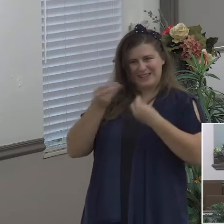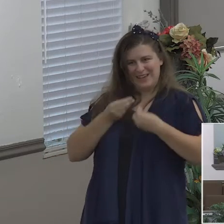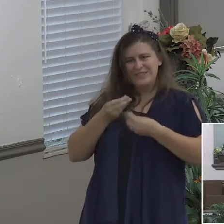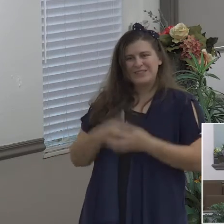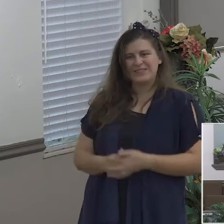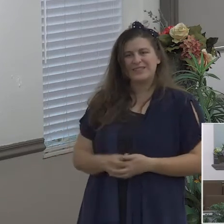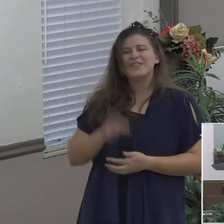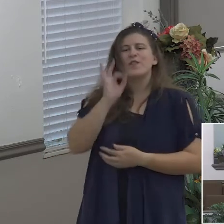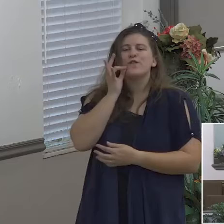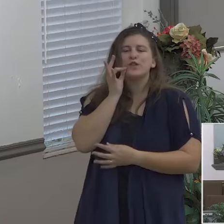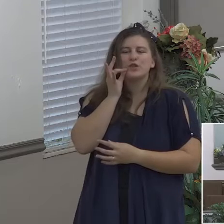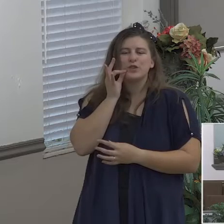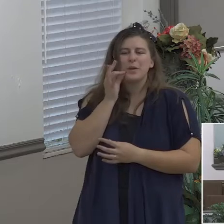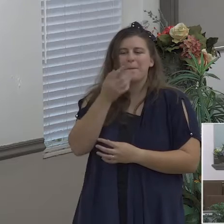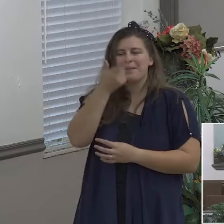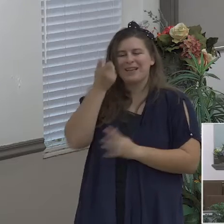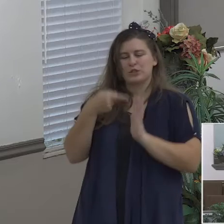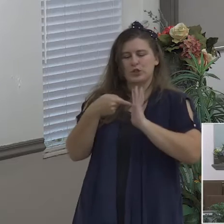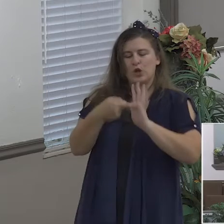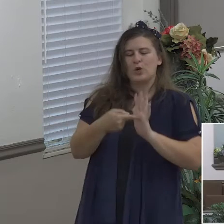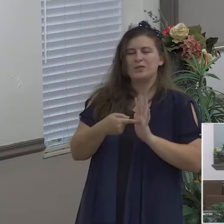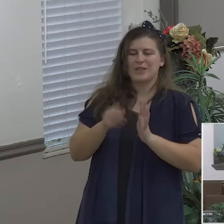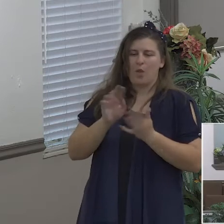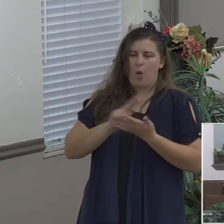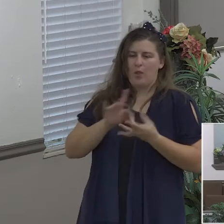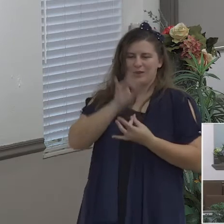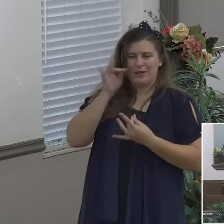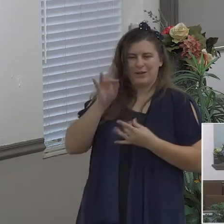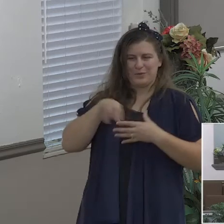and it also comes by his word